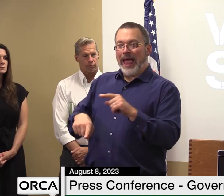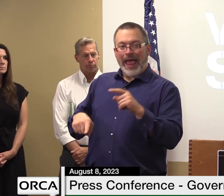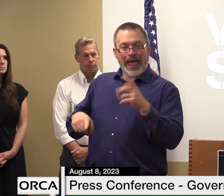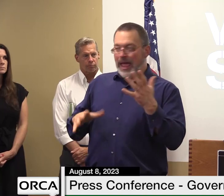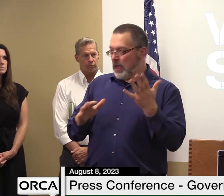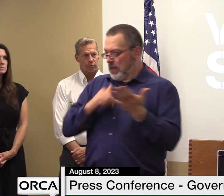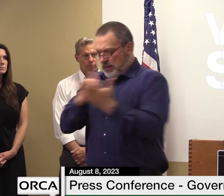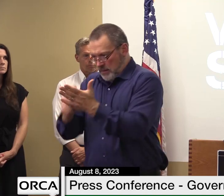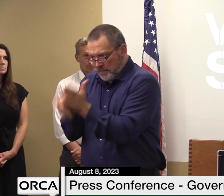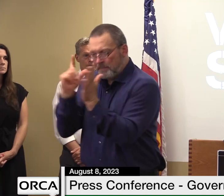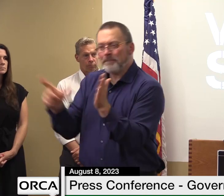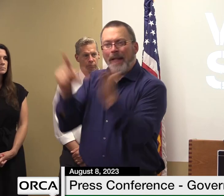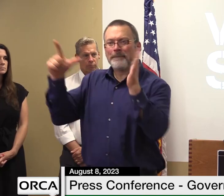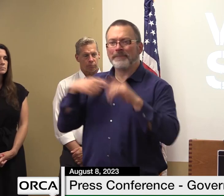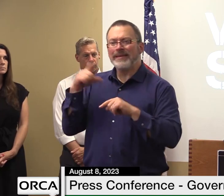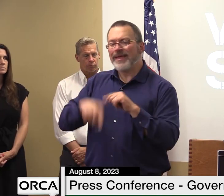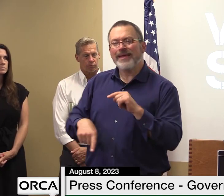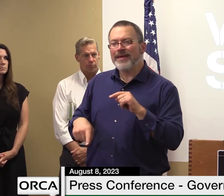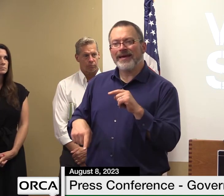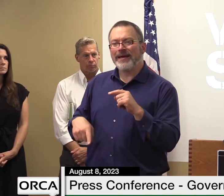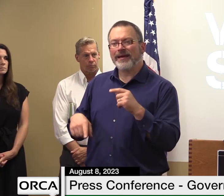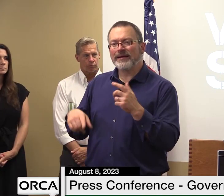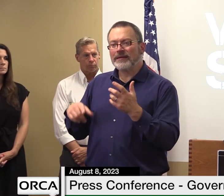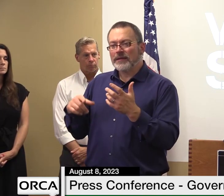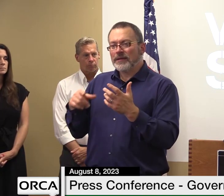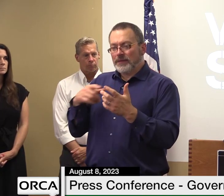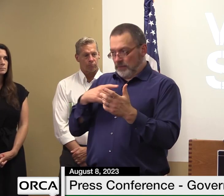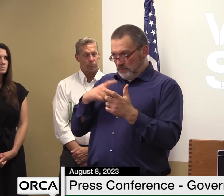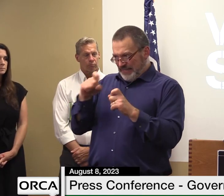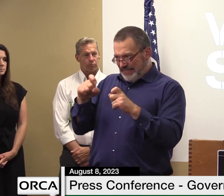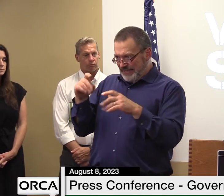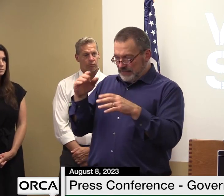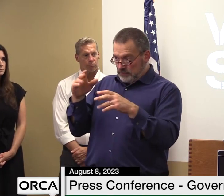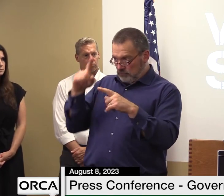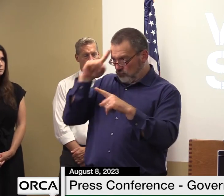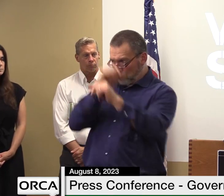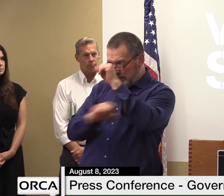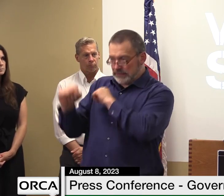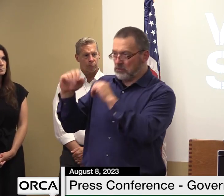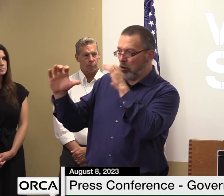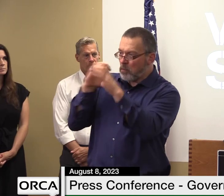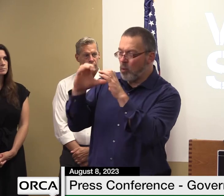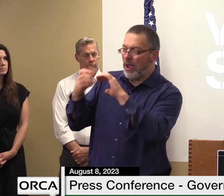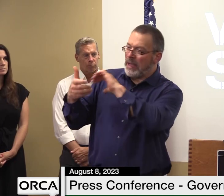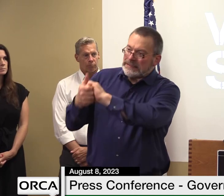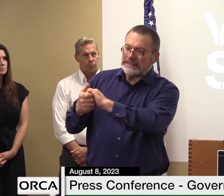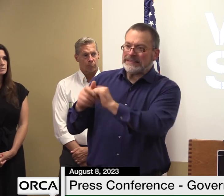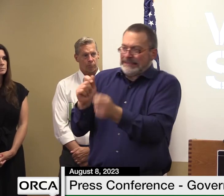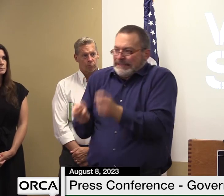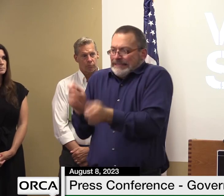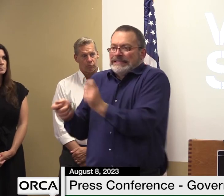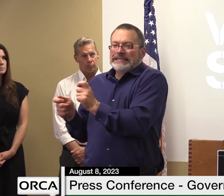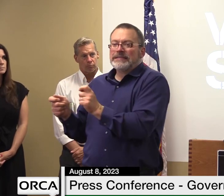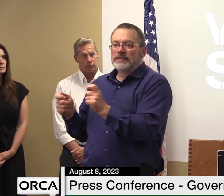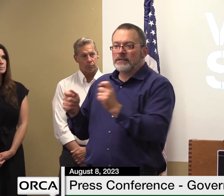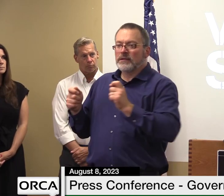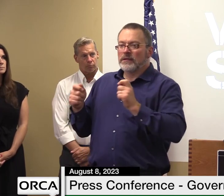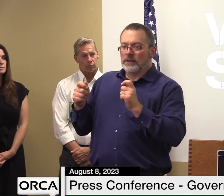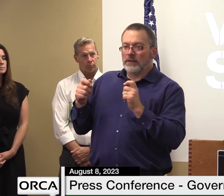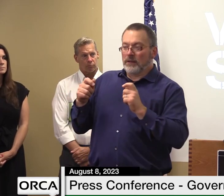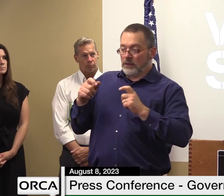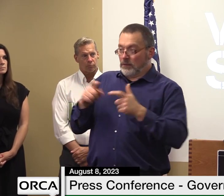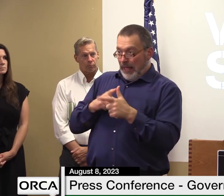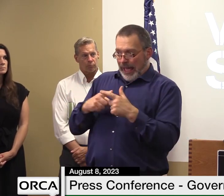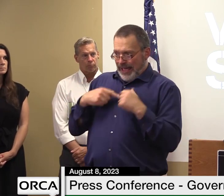plan for when that happens and be able to act on that plan and thus conversations we'll probably